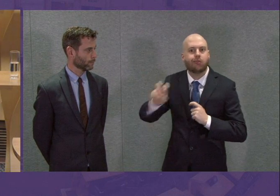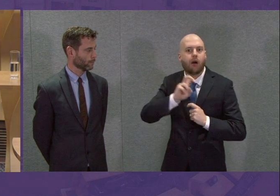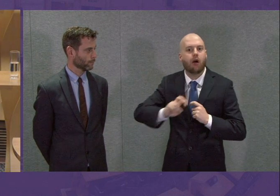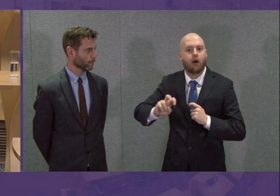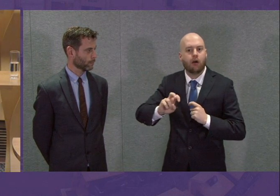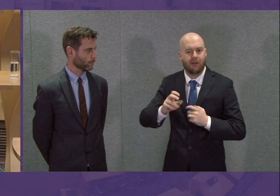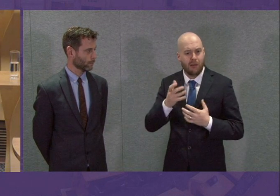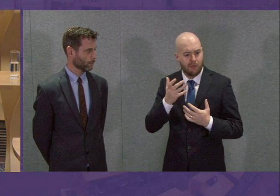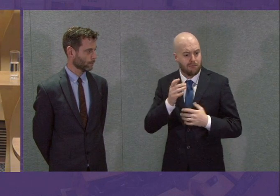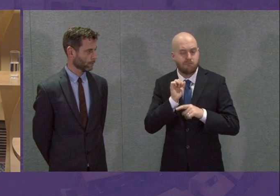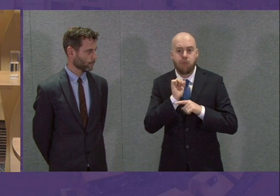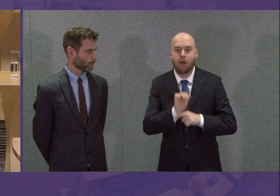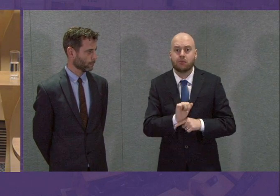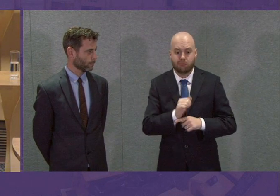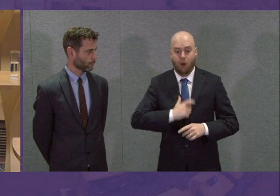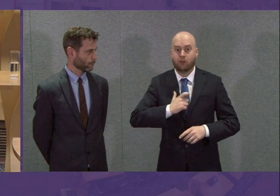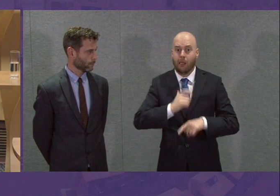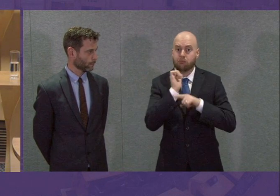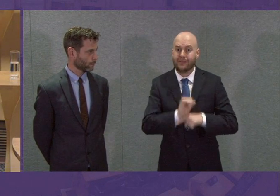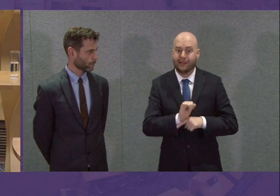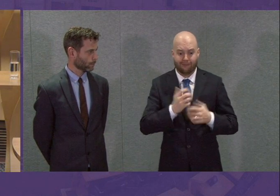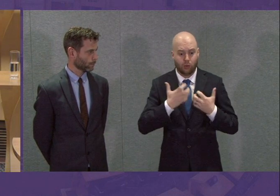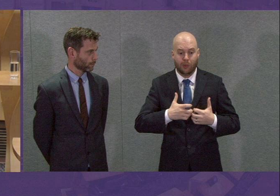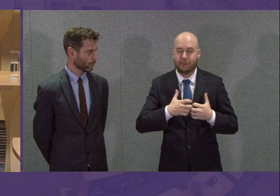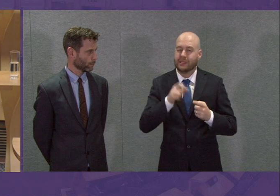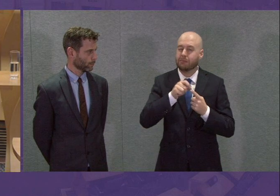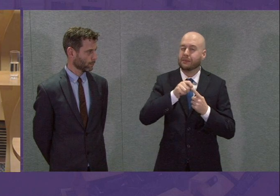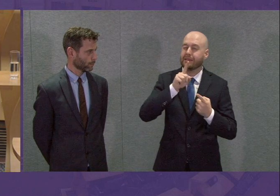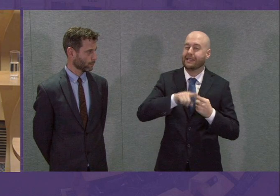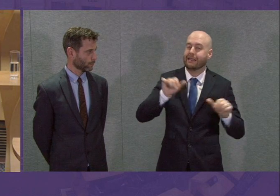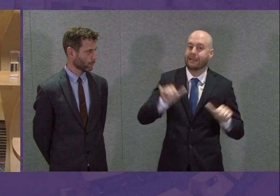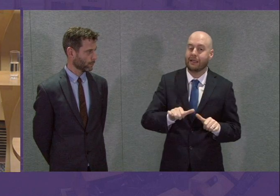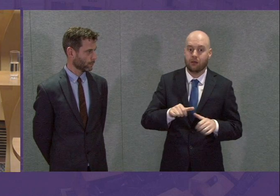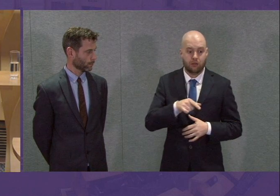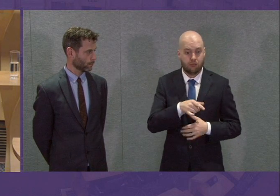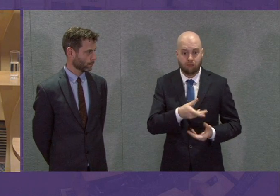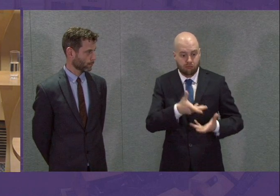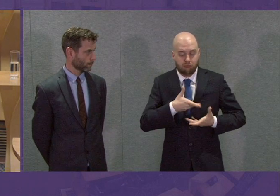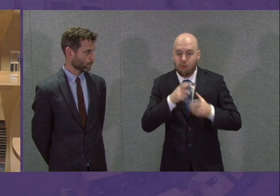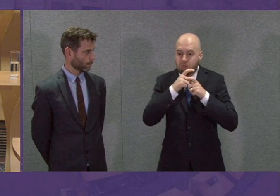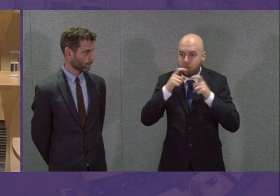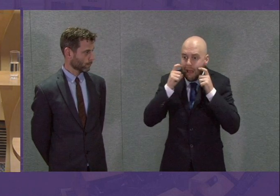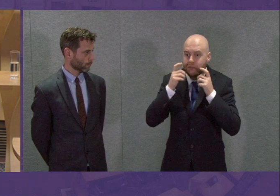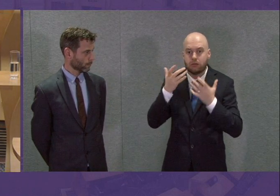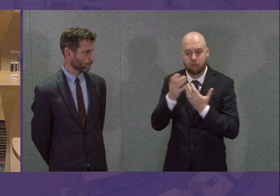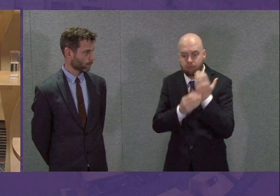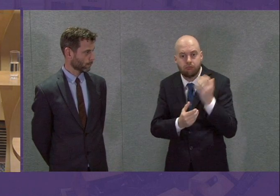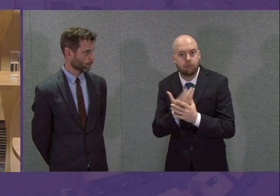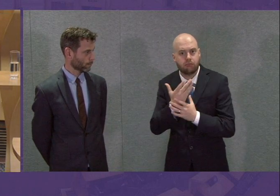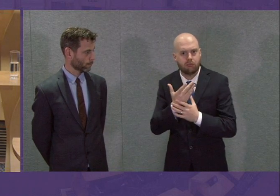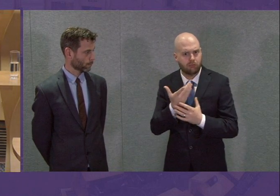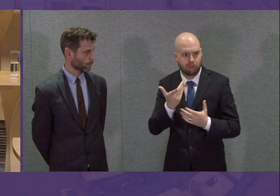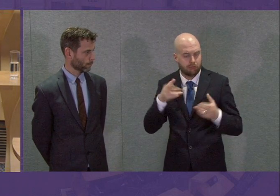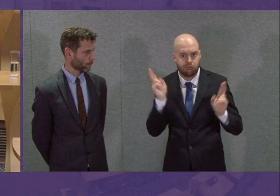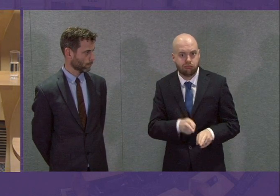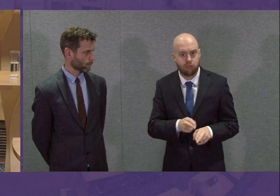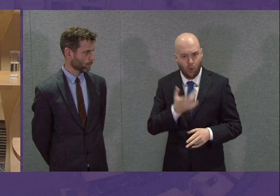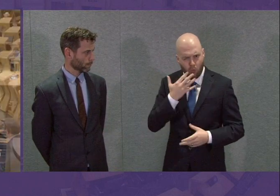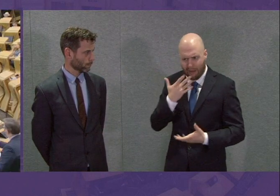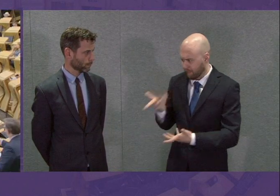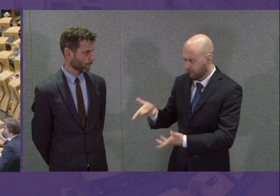So can the First Minister tell us when they will get the safety equipment that they need and that they have been promised?